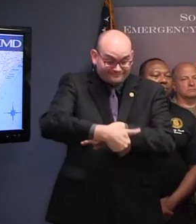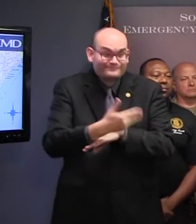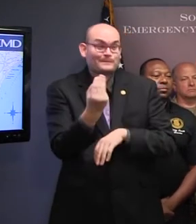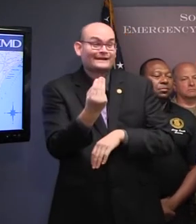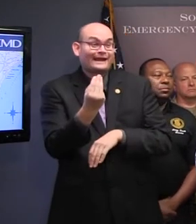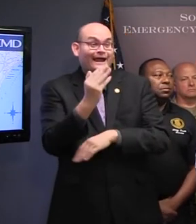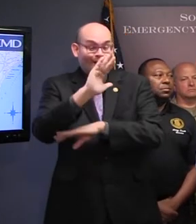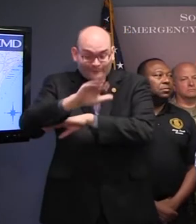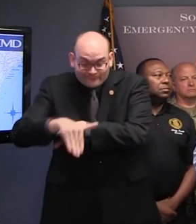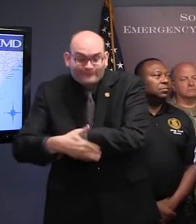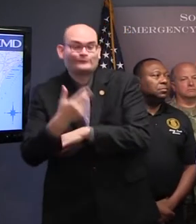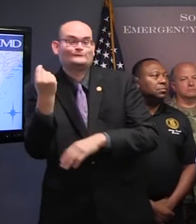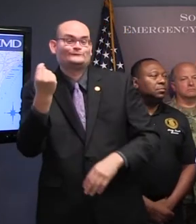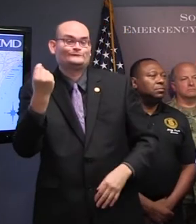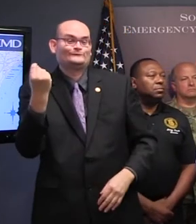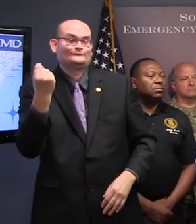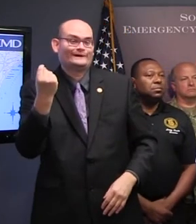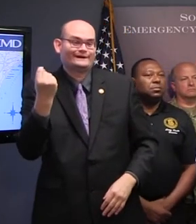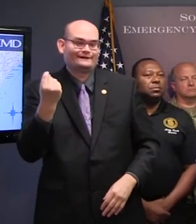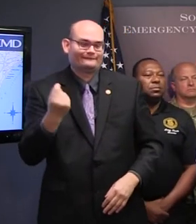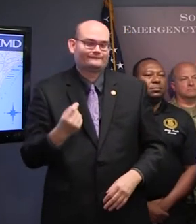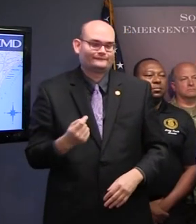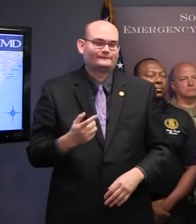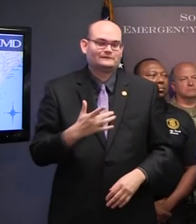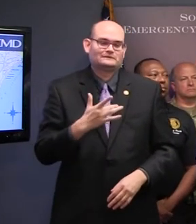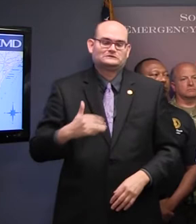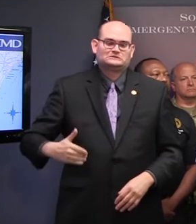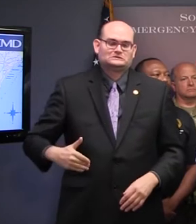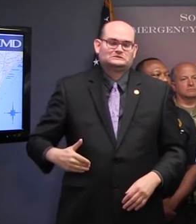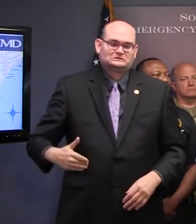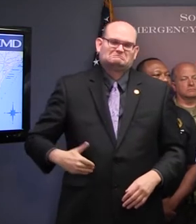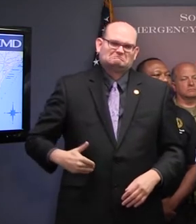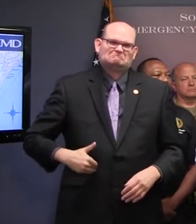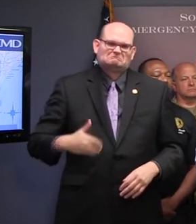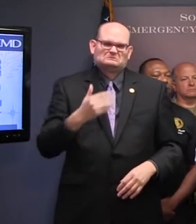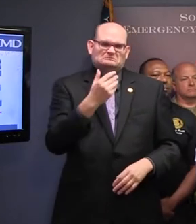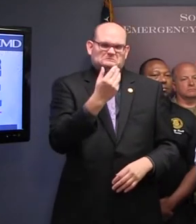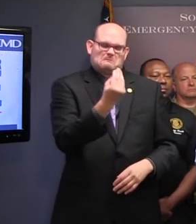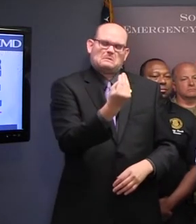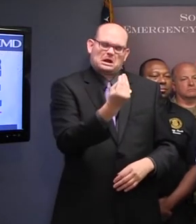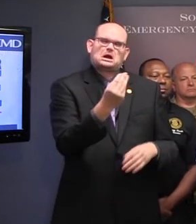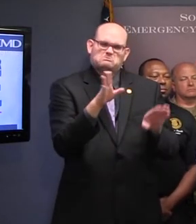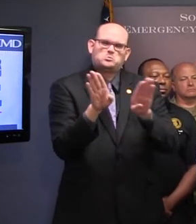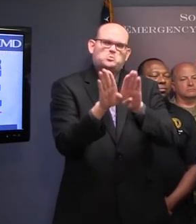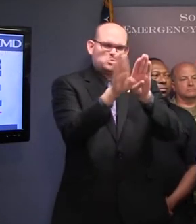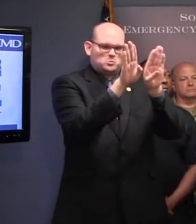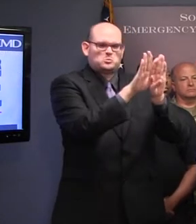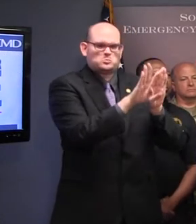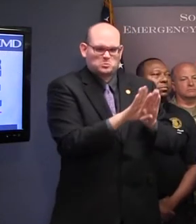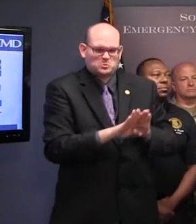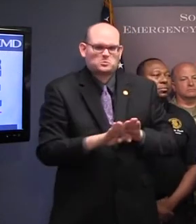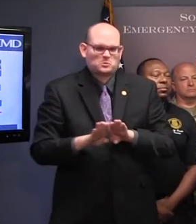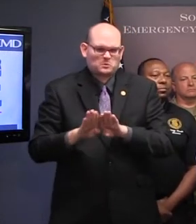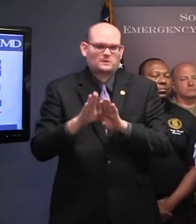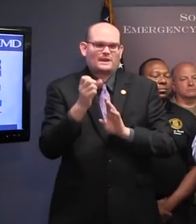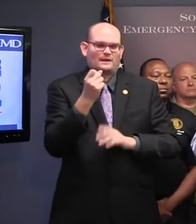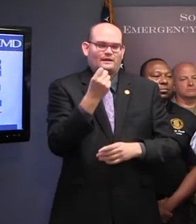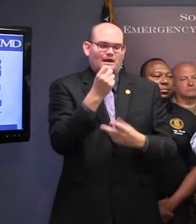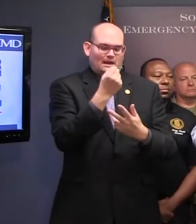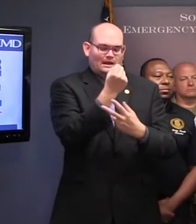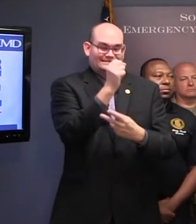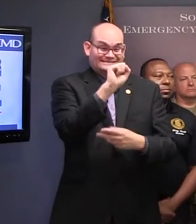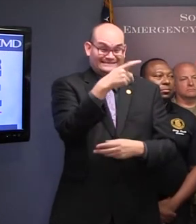close those schools on Monday, September the 11th and Tuesday, September the 12th, and some or all of the counties.